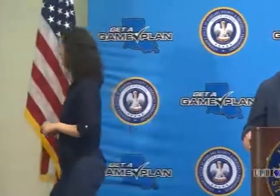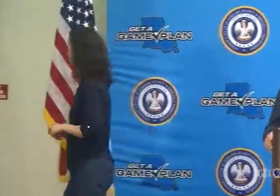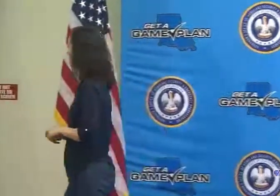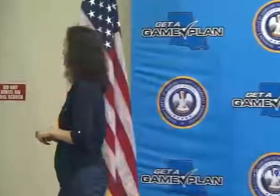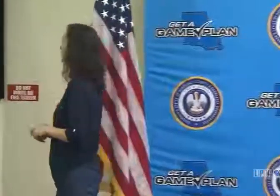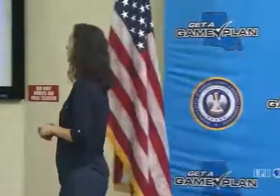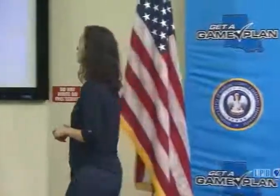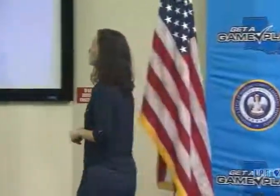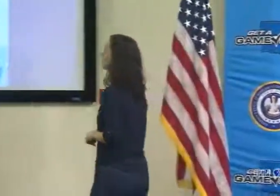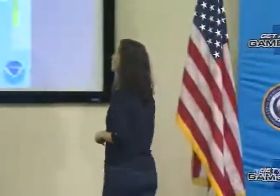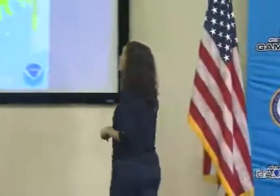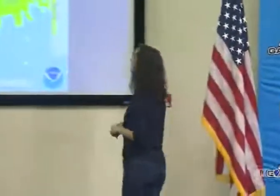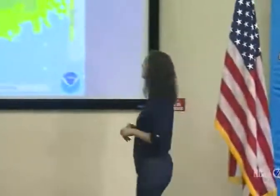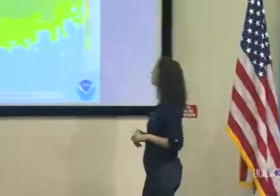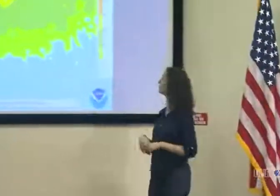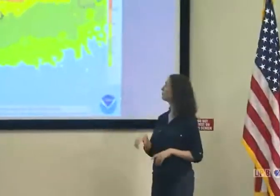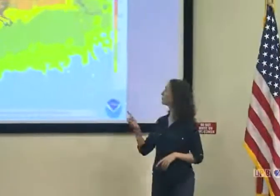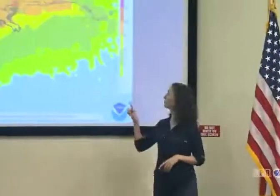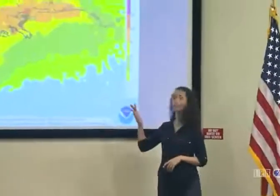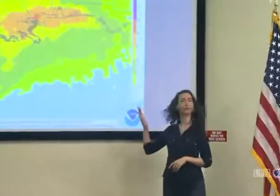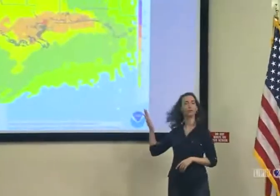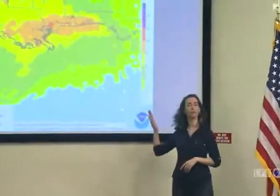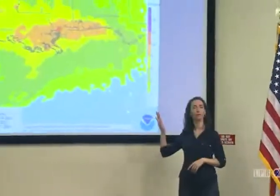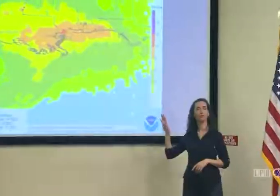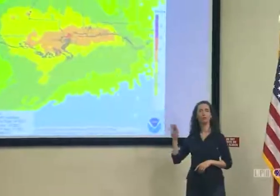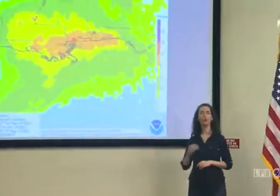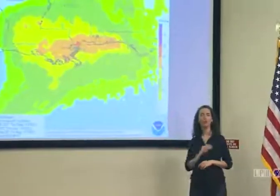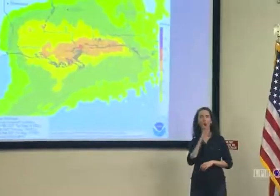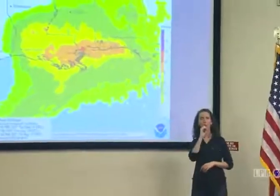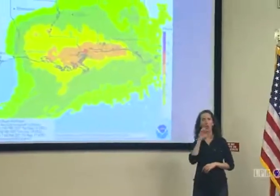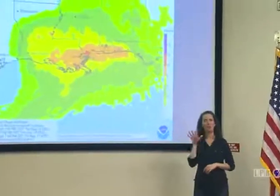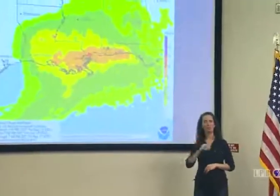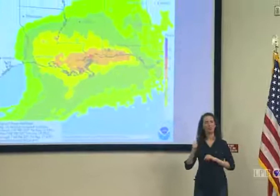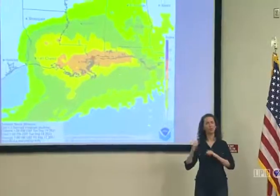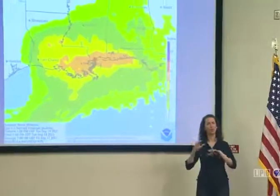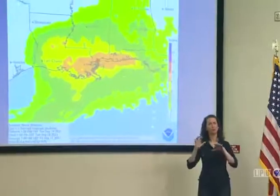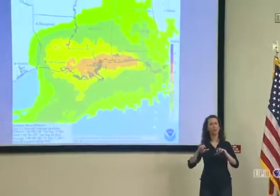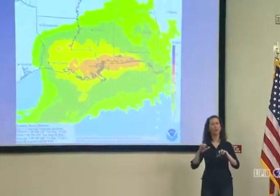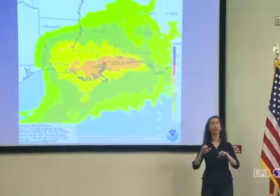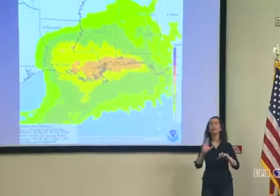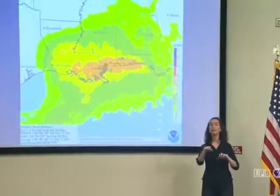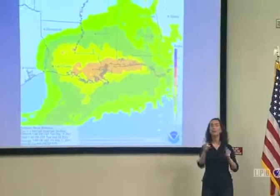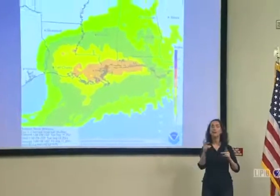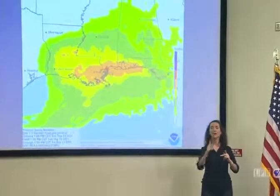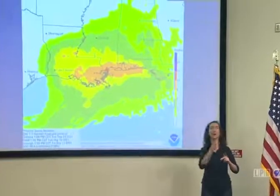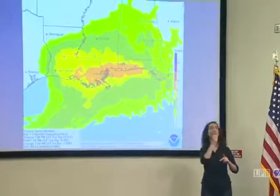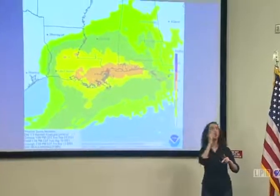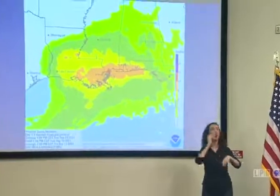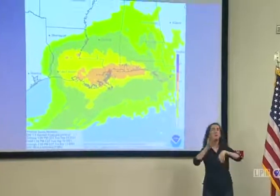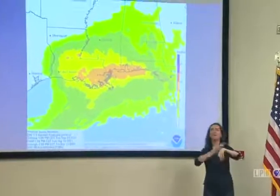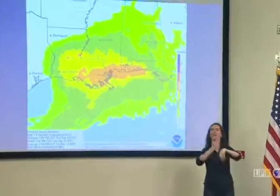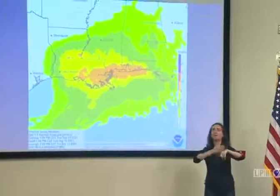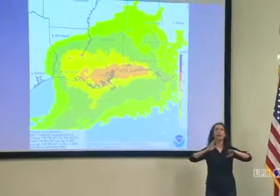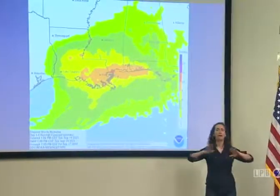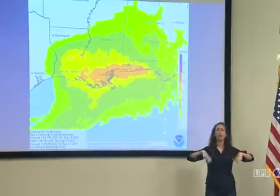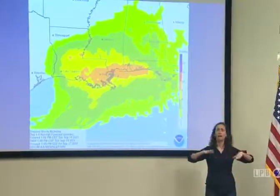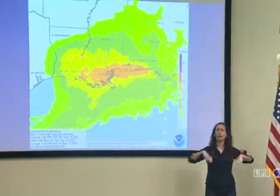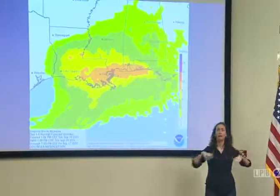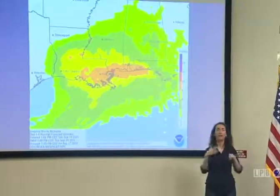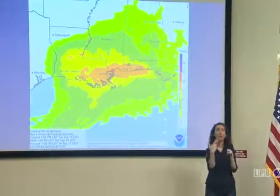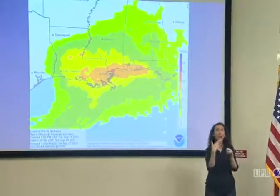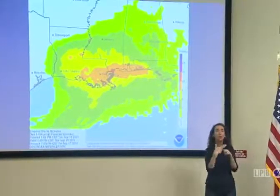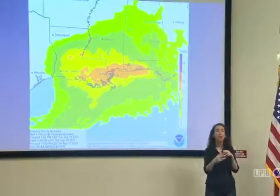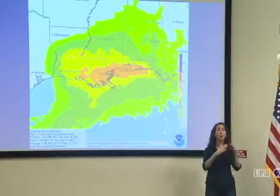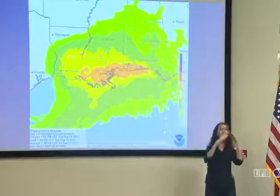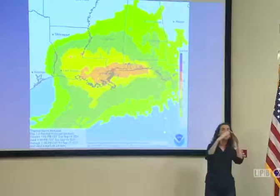are not have not yet been repaired and not yet really even been temporarily repaired